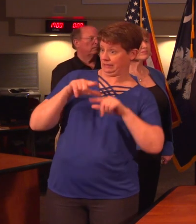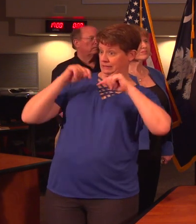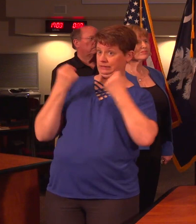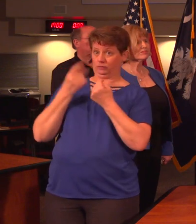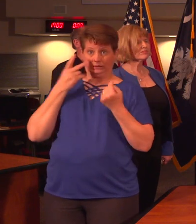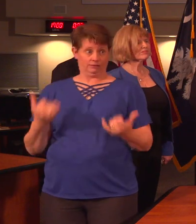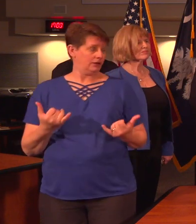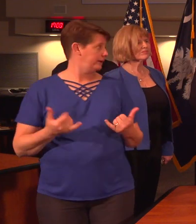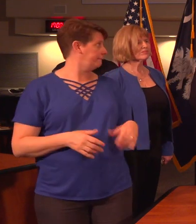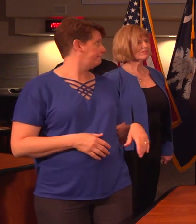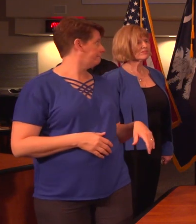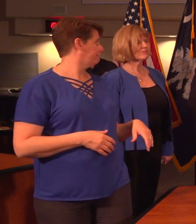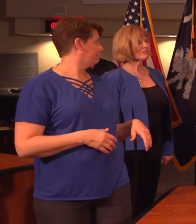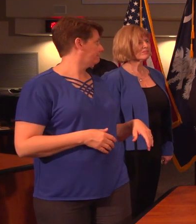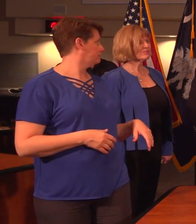that we're seeing right now?